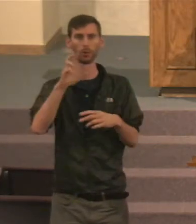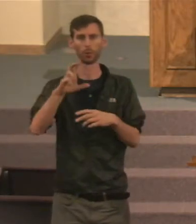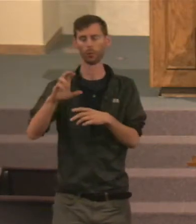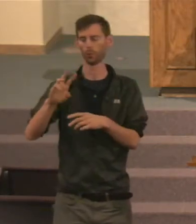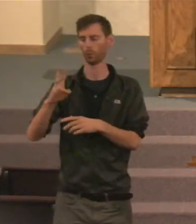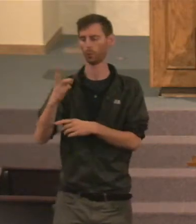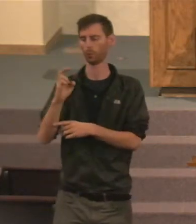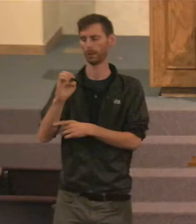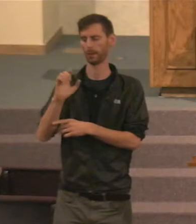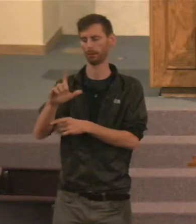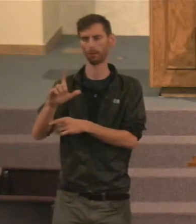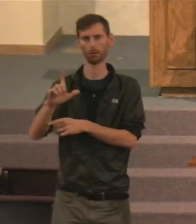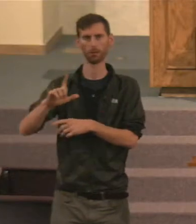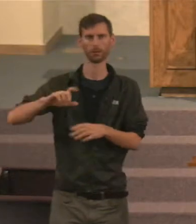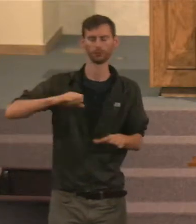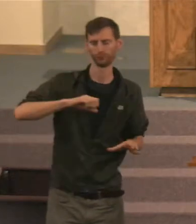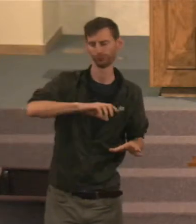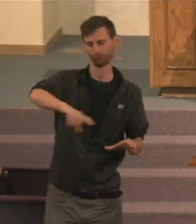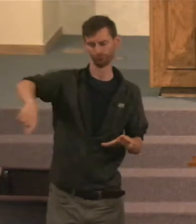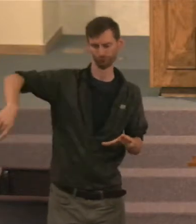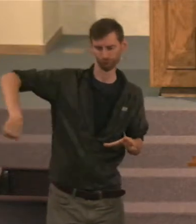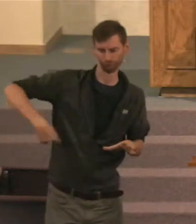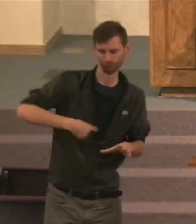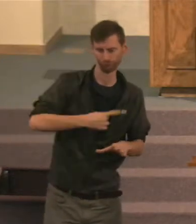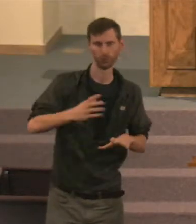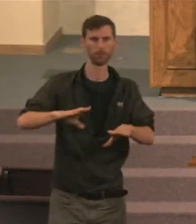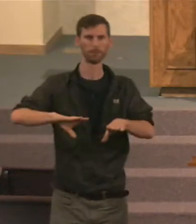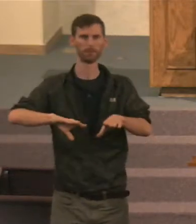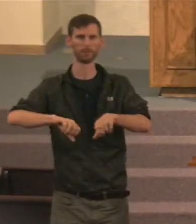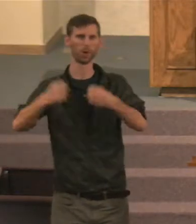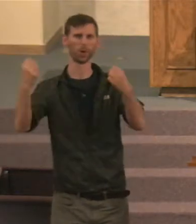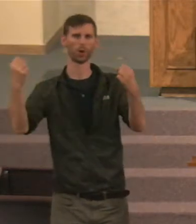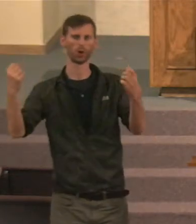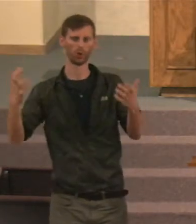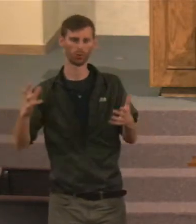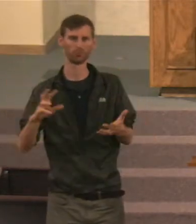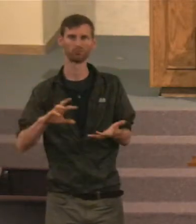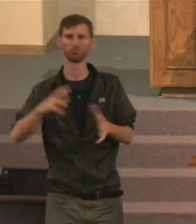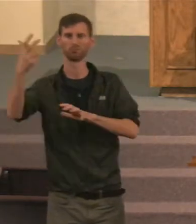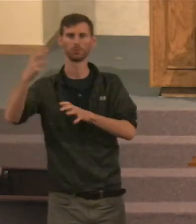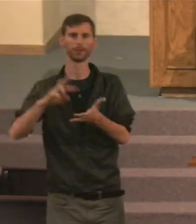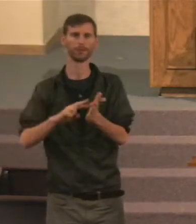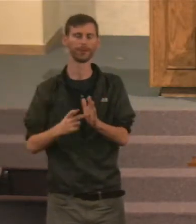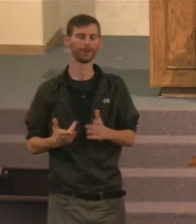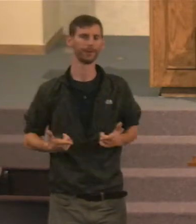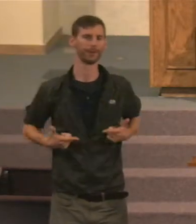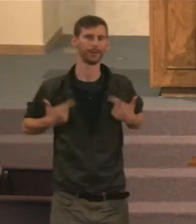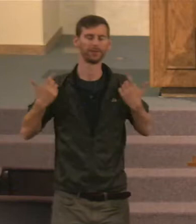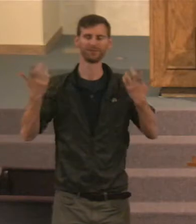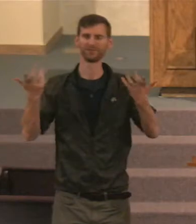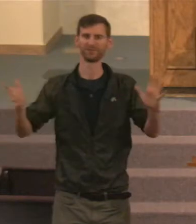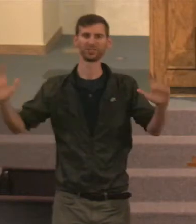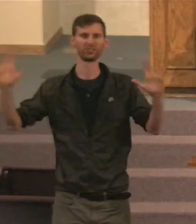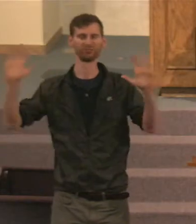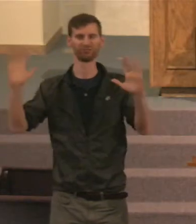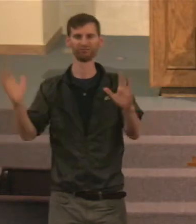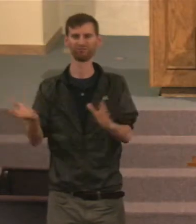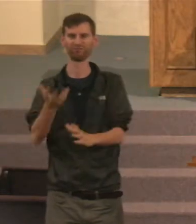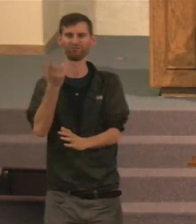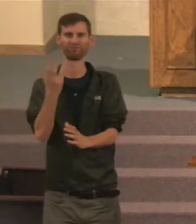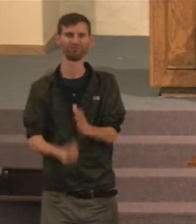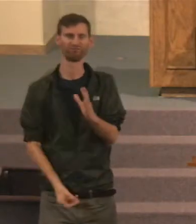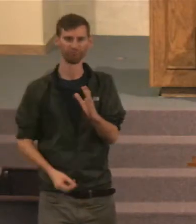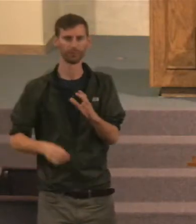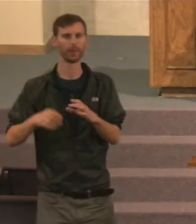cistern, and the dust returns to the earth as it was, and the Spirit returns to God who gave it, Vanity of vanity, says the preacher, all